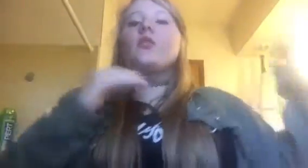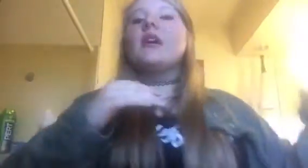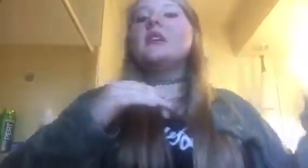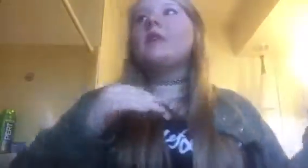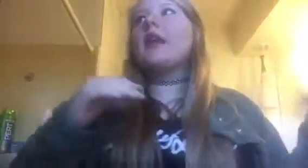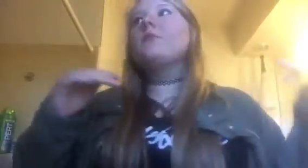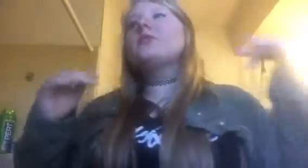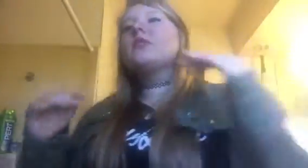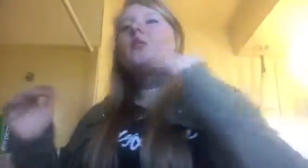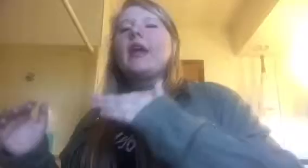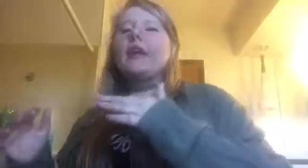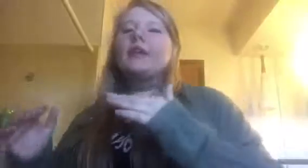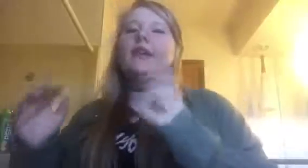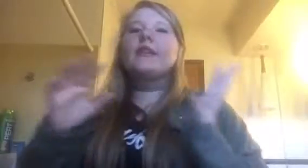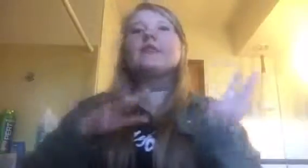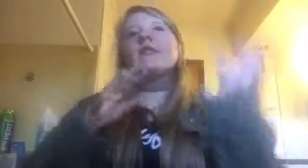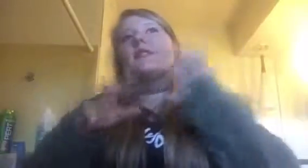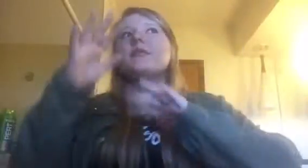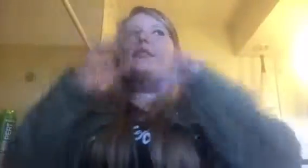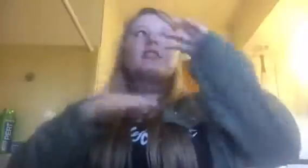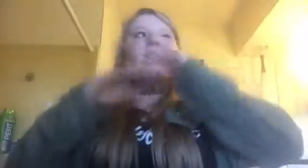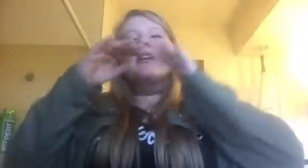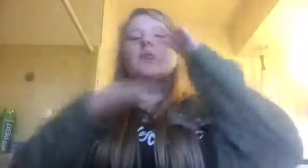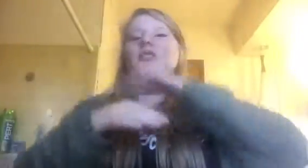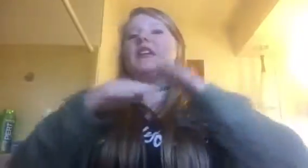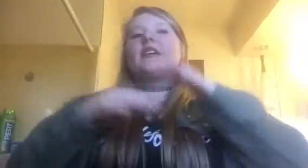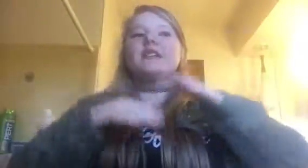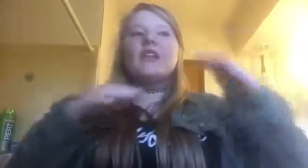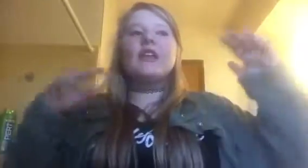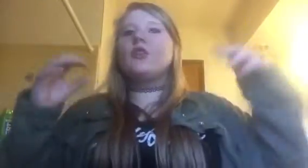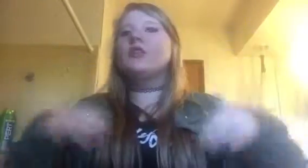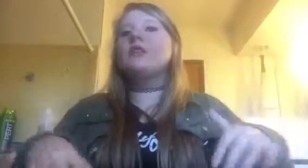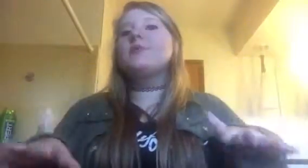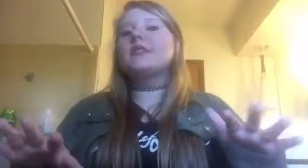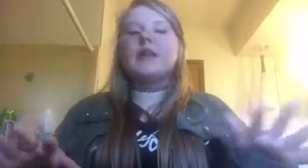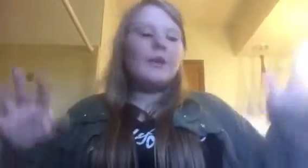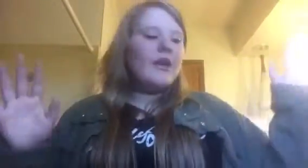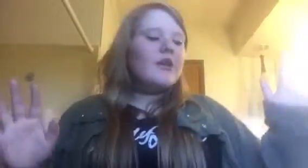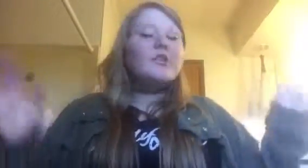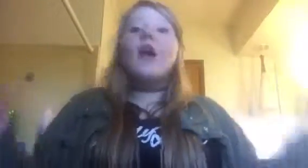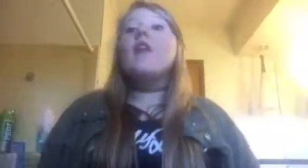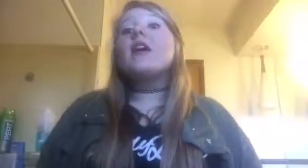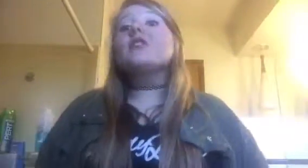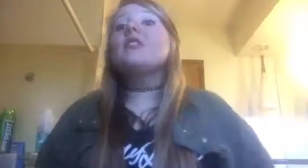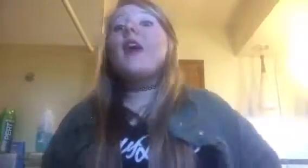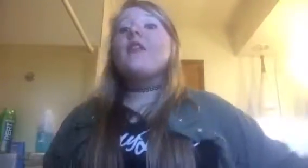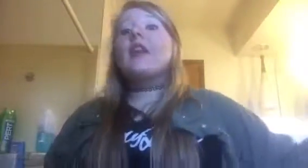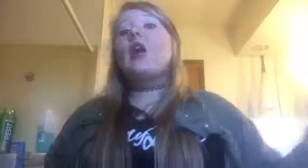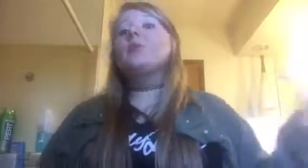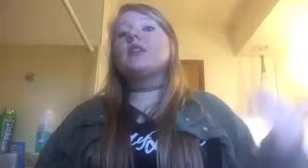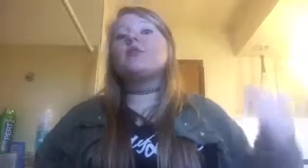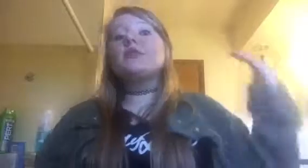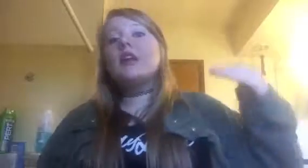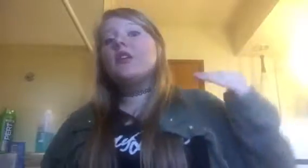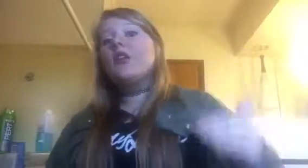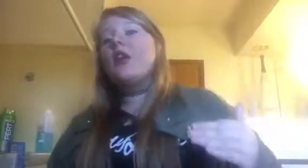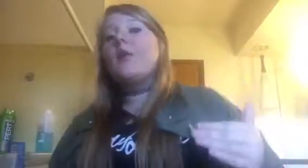the rest, but I'm still awake. Like, it's a thingamajig. It's not like you're in deep sleep. So I've actually found that helps if you set an alarm